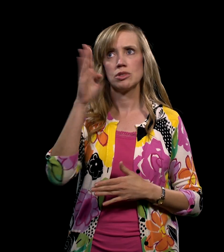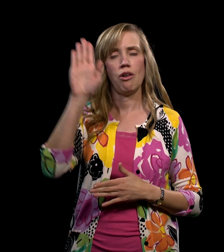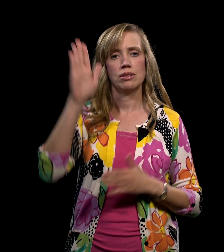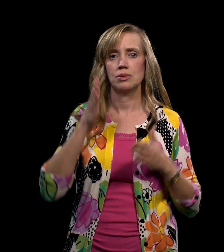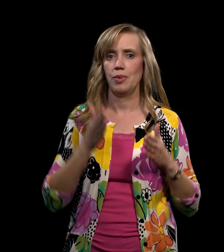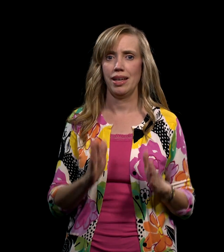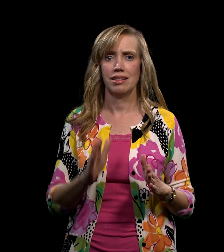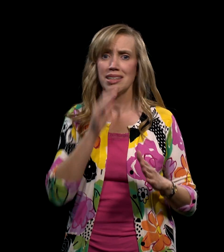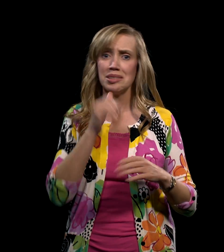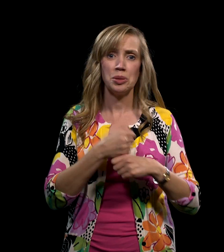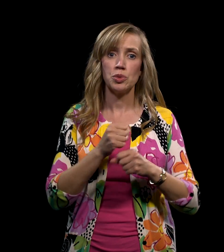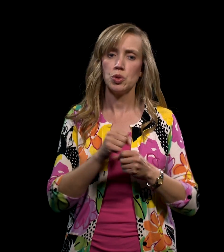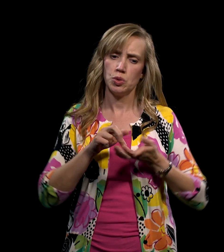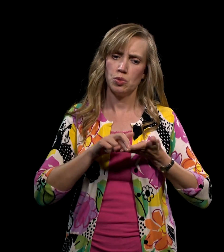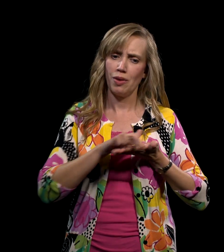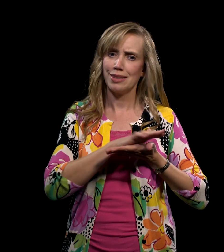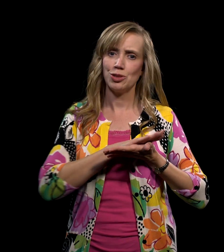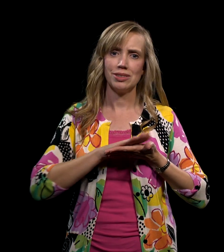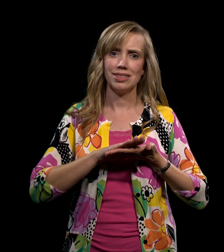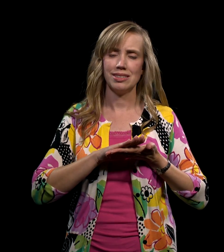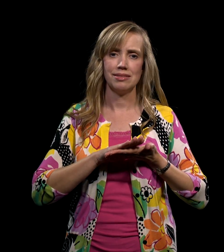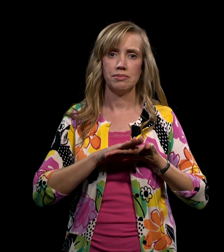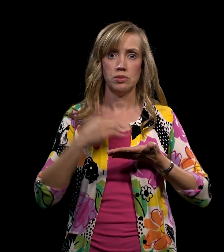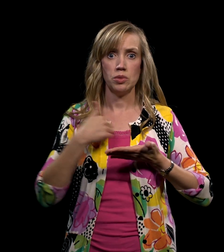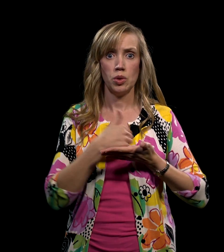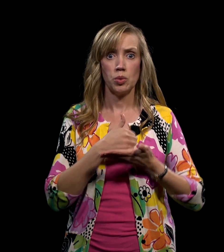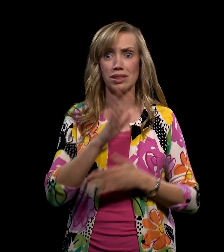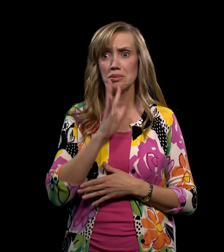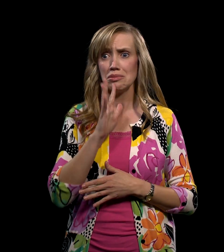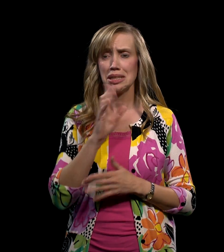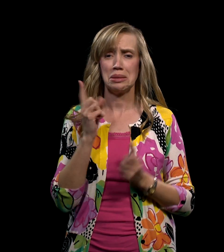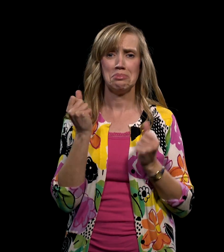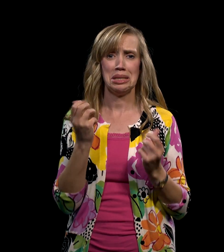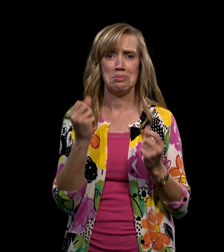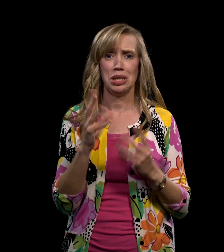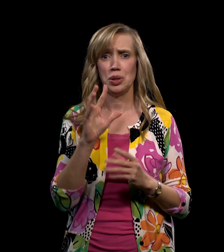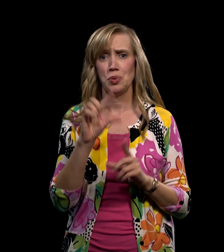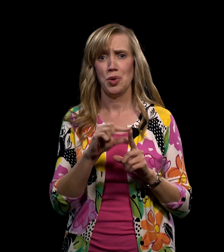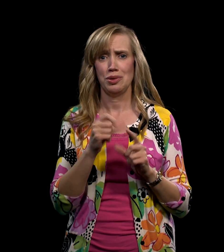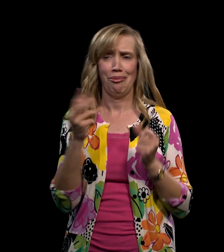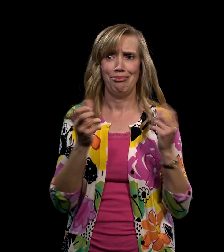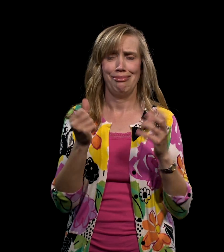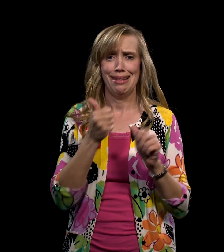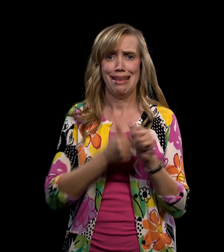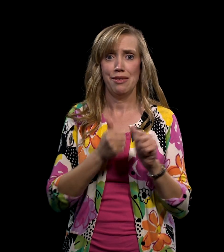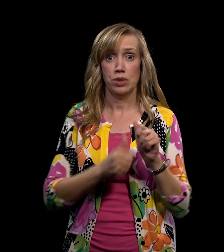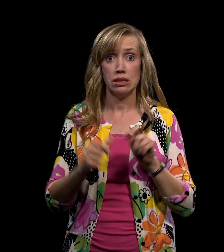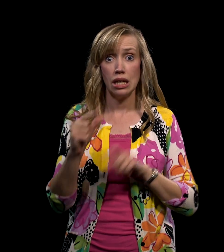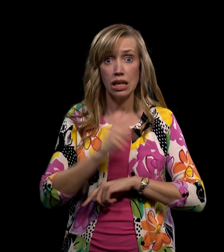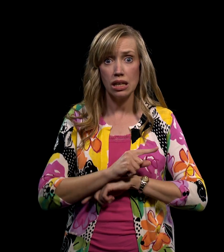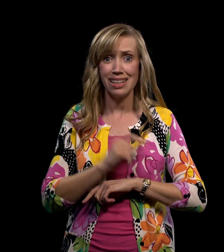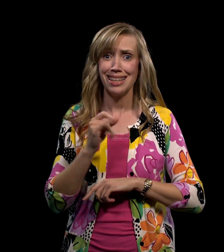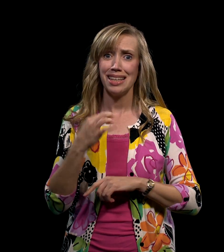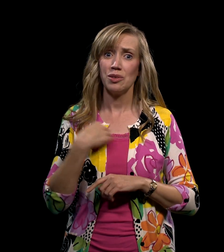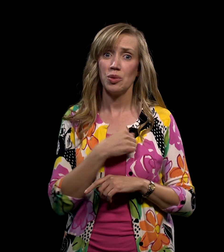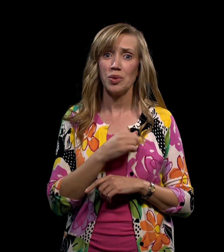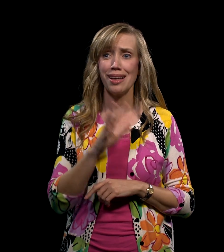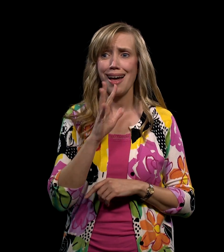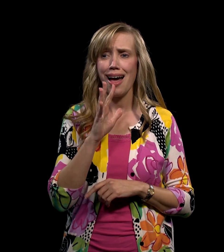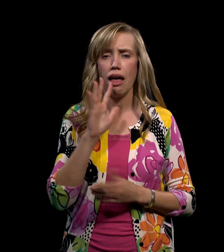criticize. That's not God's way, and it doesn't produce righteousness. We speak thousands of words in a given day. It